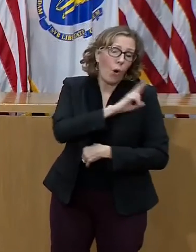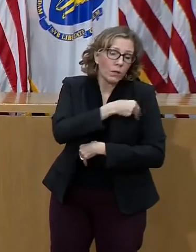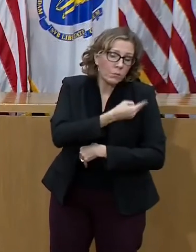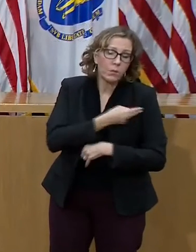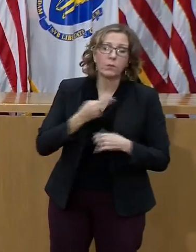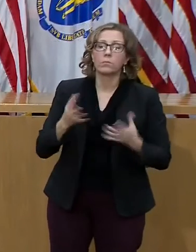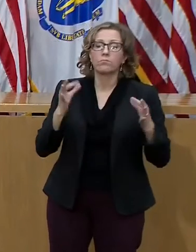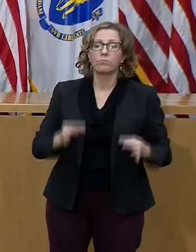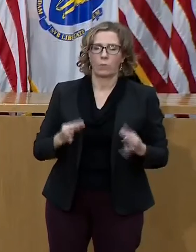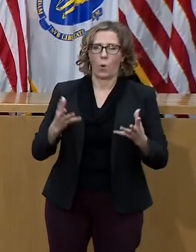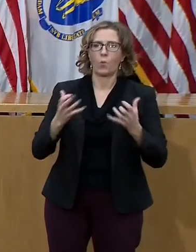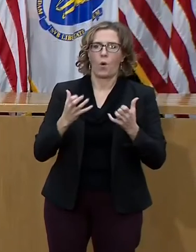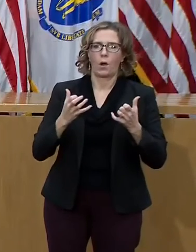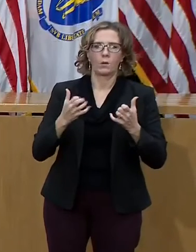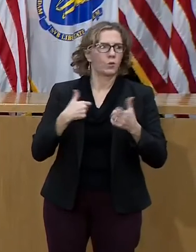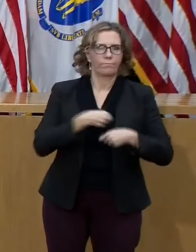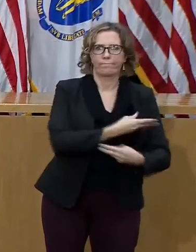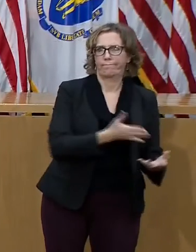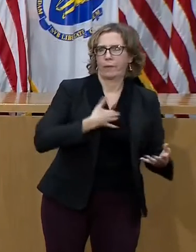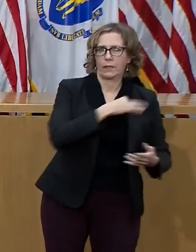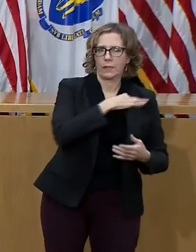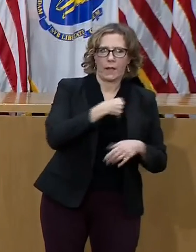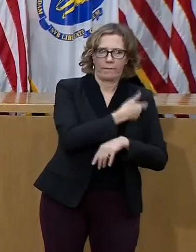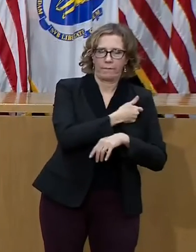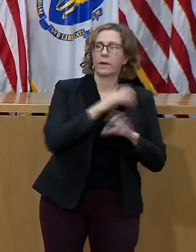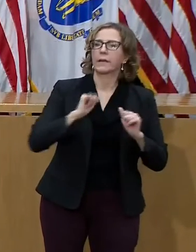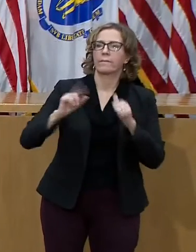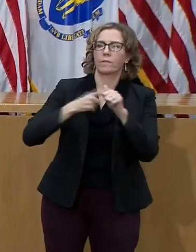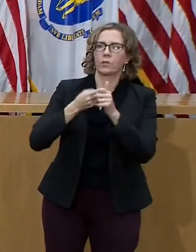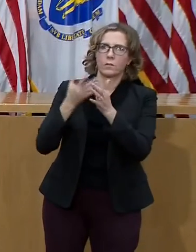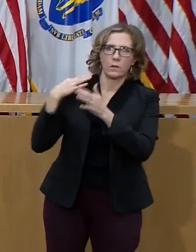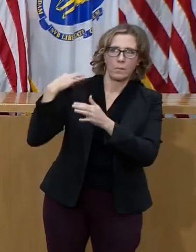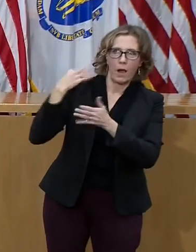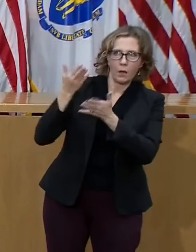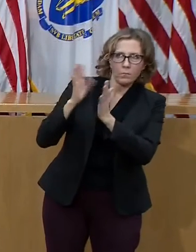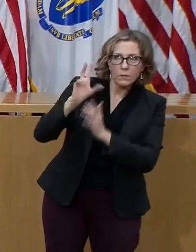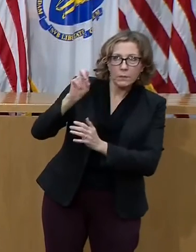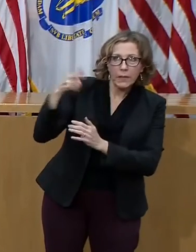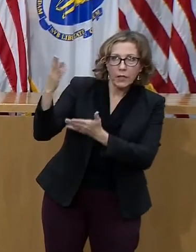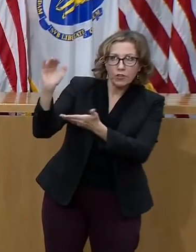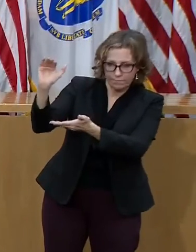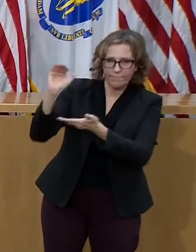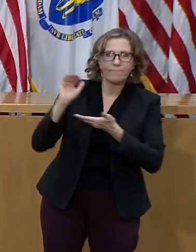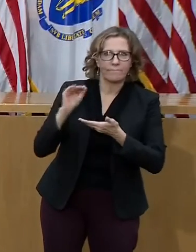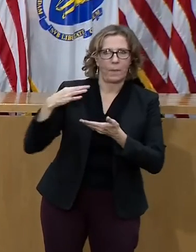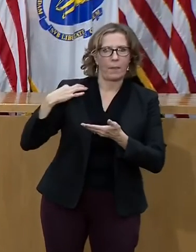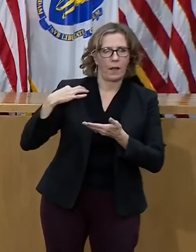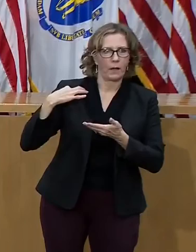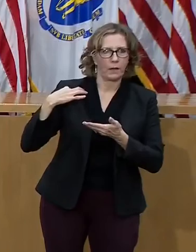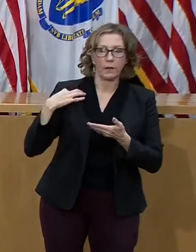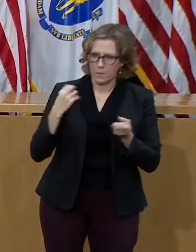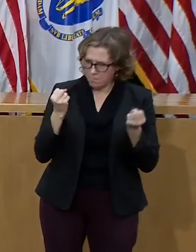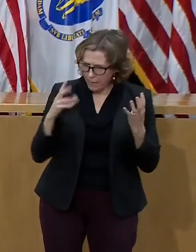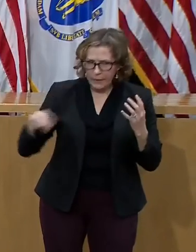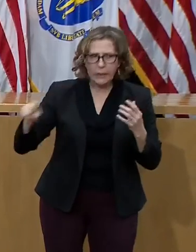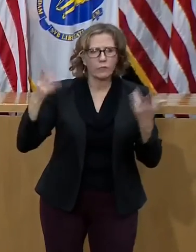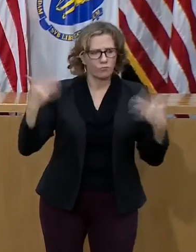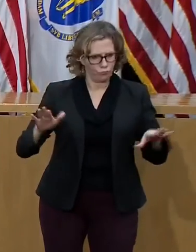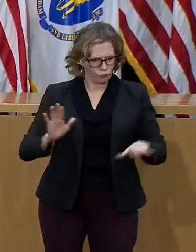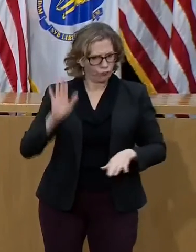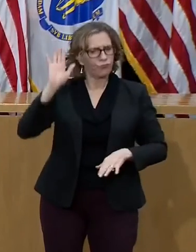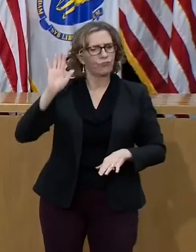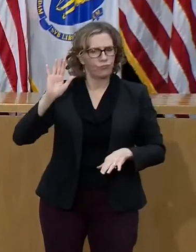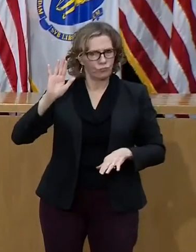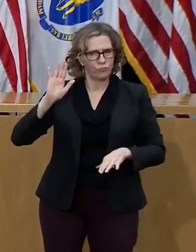staff can apply directly to the Department of Public Health. And we're very pleased that some of our ambulance companies have stepped up in that effort. The